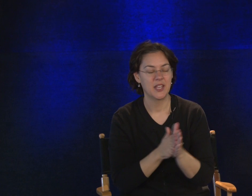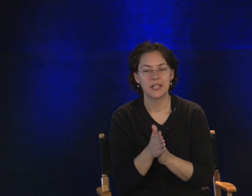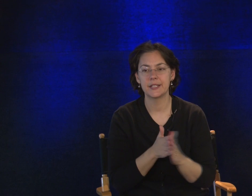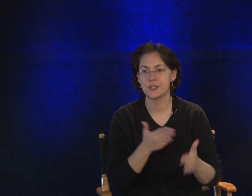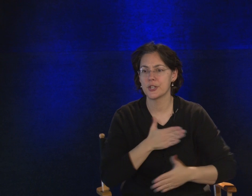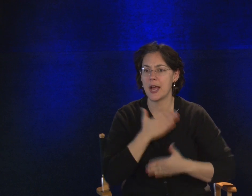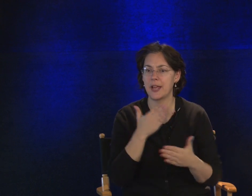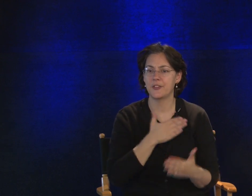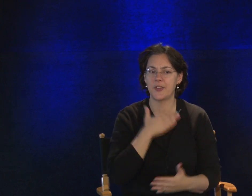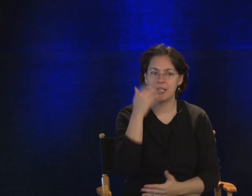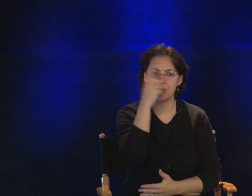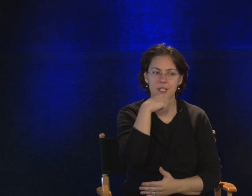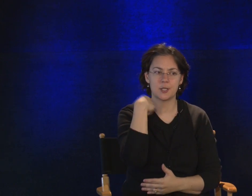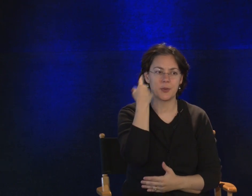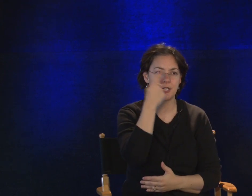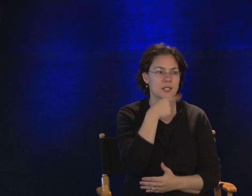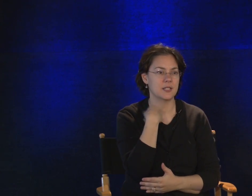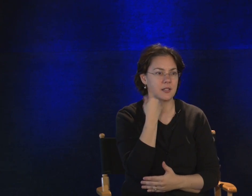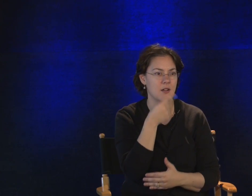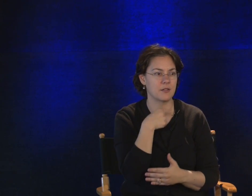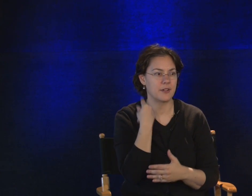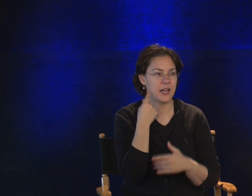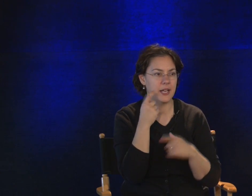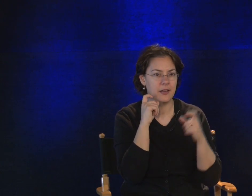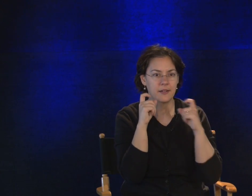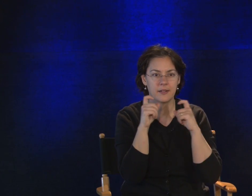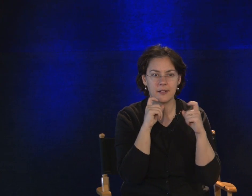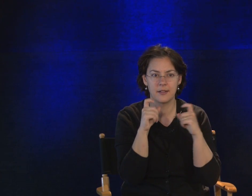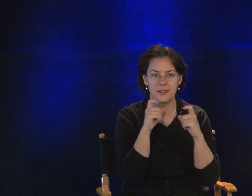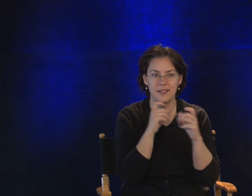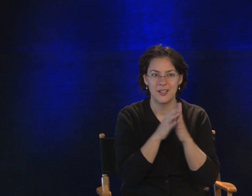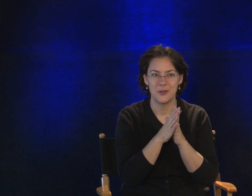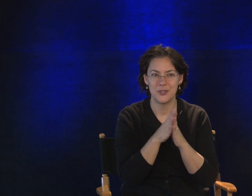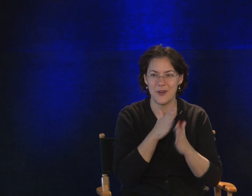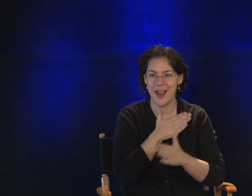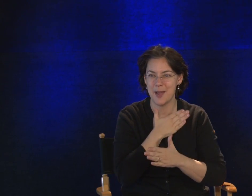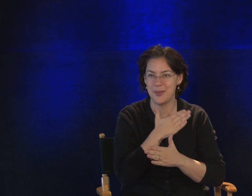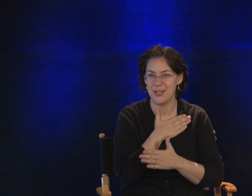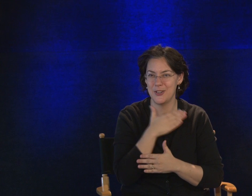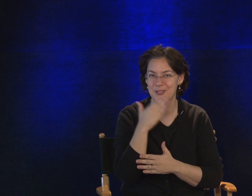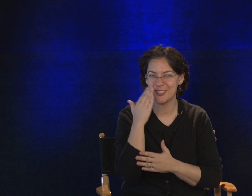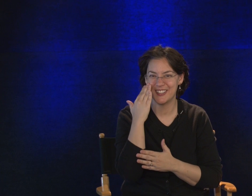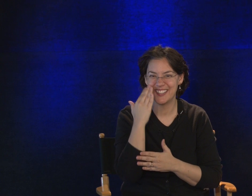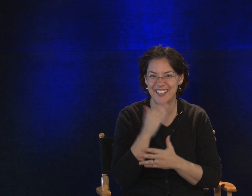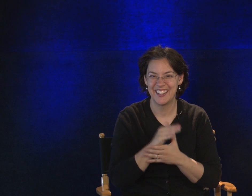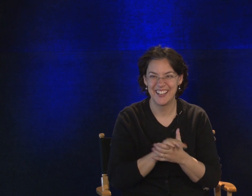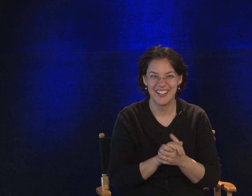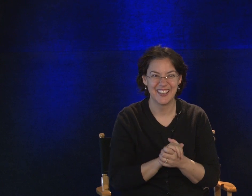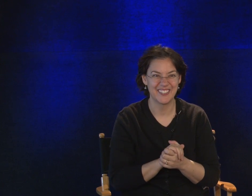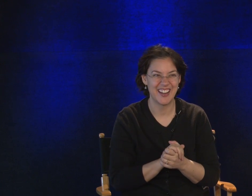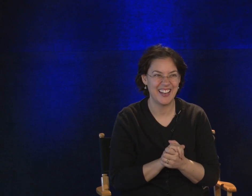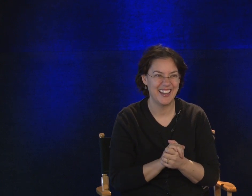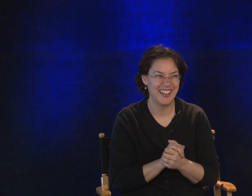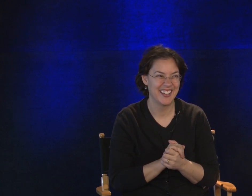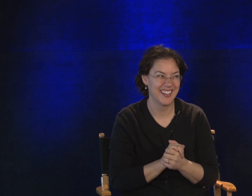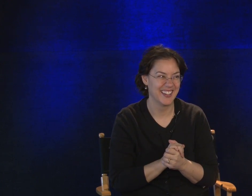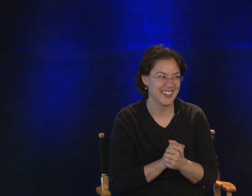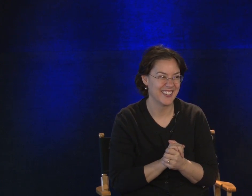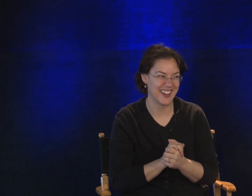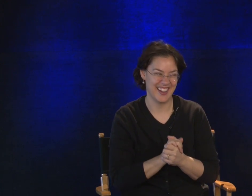Let's try a facial expression song. Ready? You to do our happy and you know it song? Y'all ready? Okay.